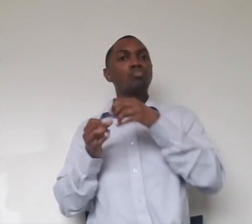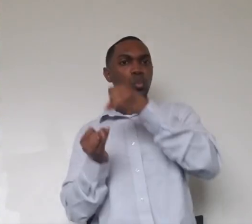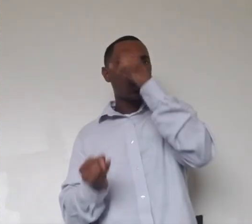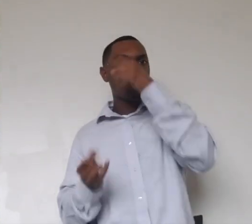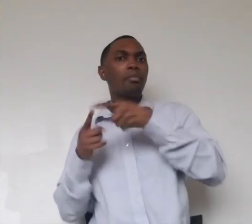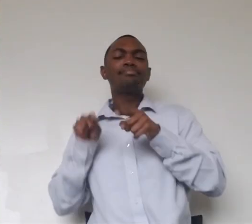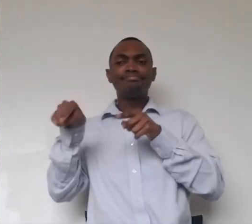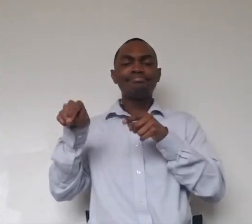him.